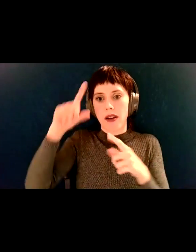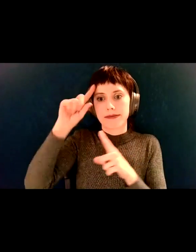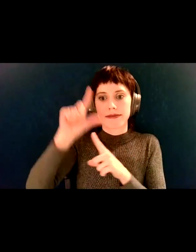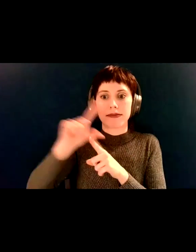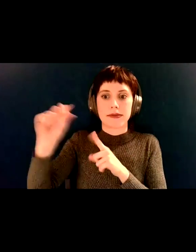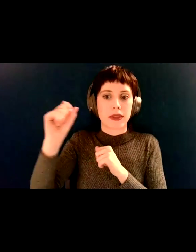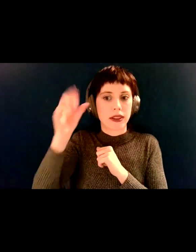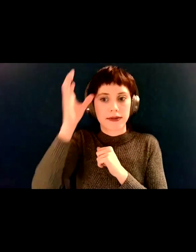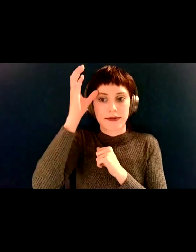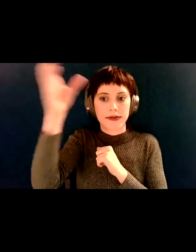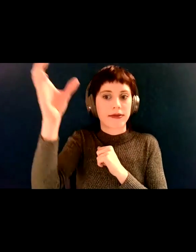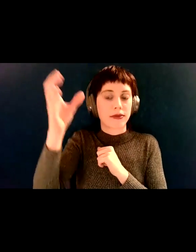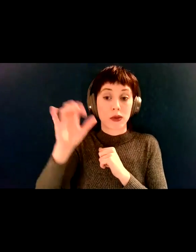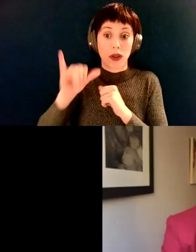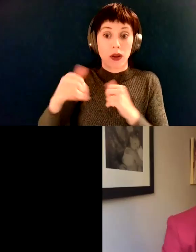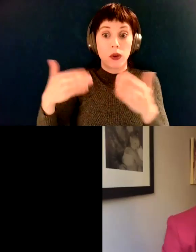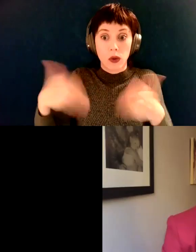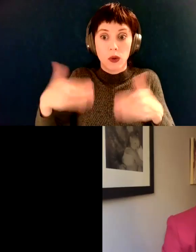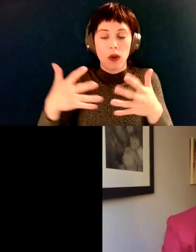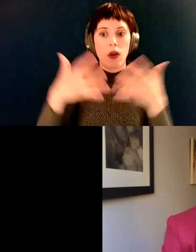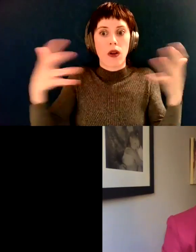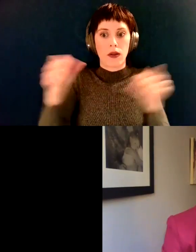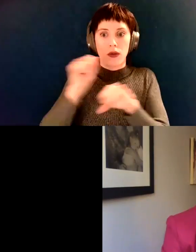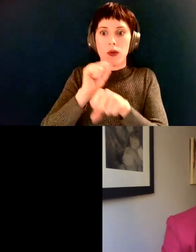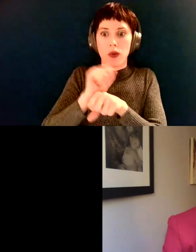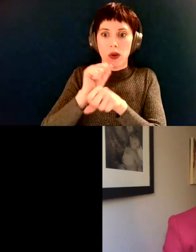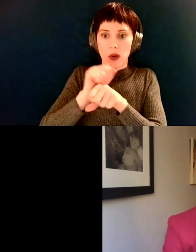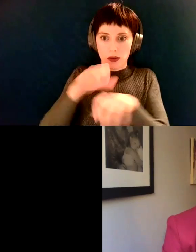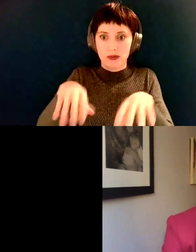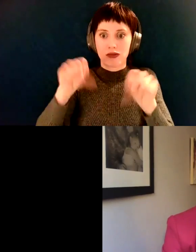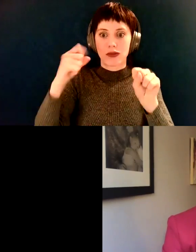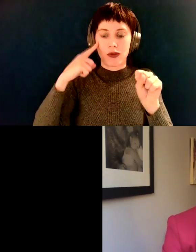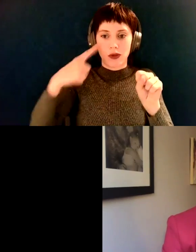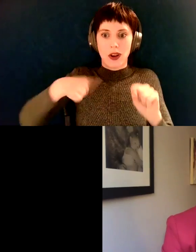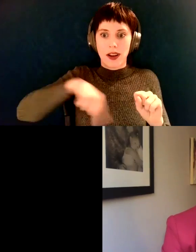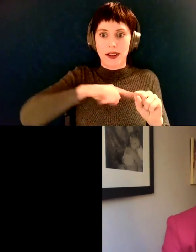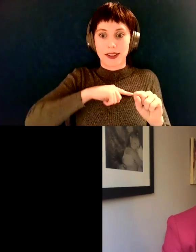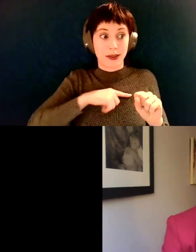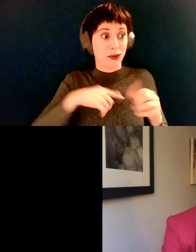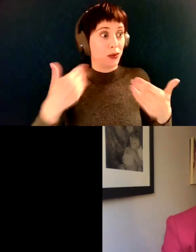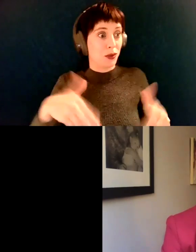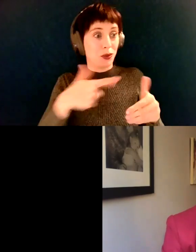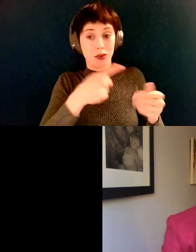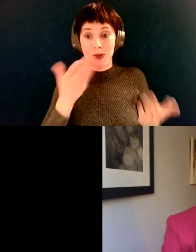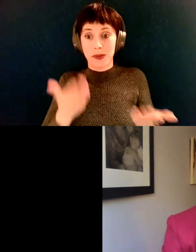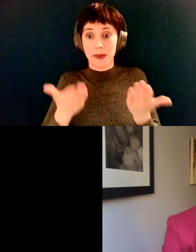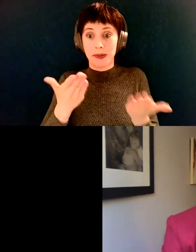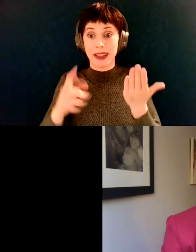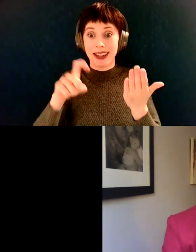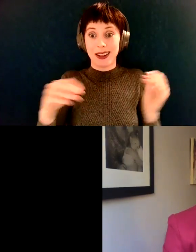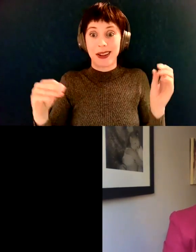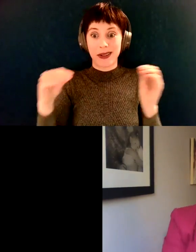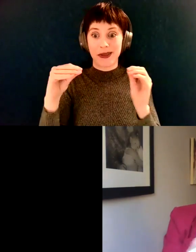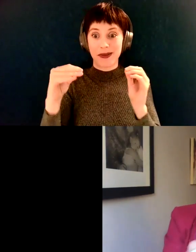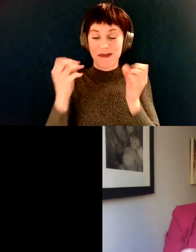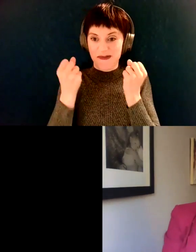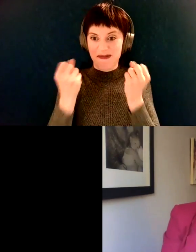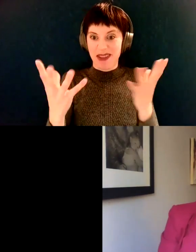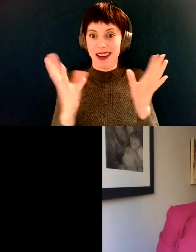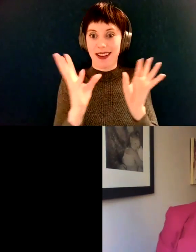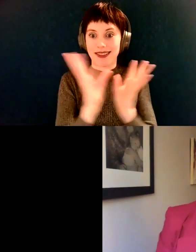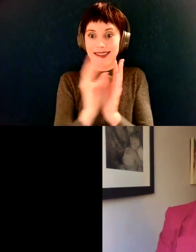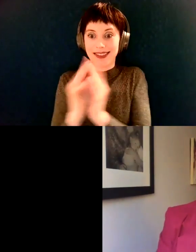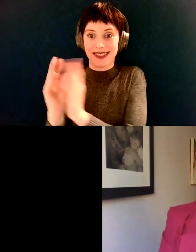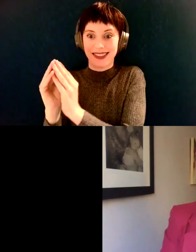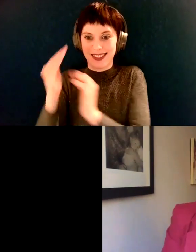undertaking for us. It will be huge. And, and I don't know the way it's going. You may need, you know, more than one session because I think you can only have so many